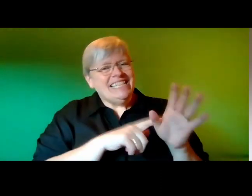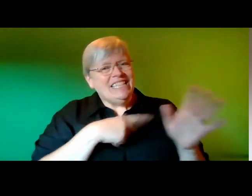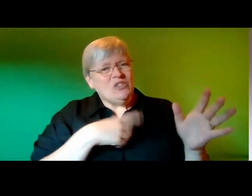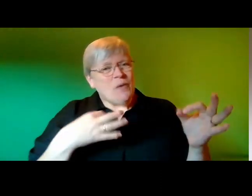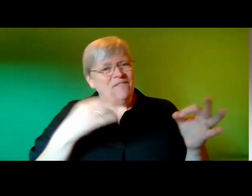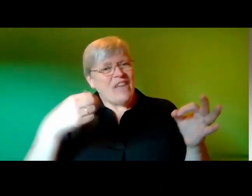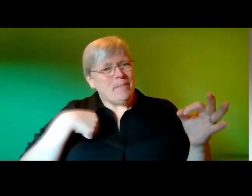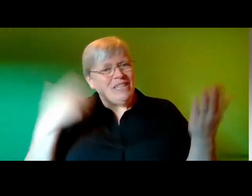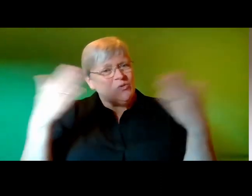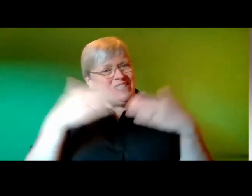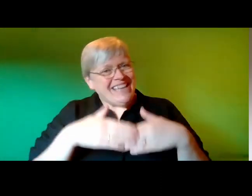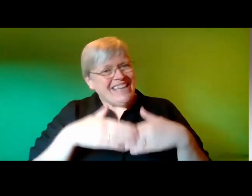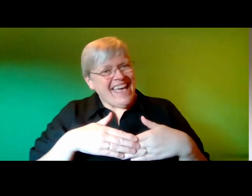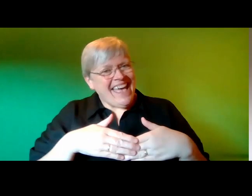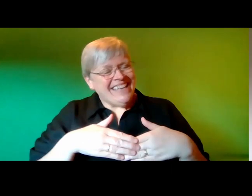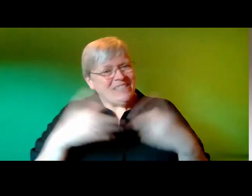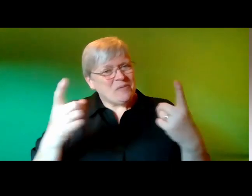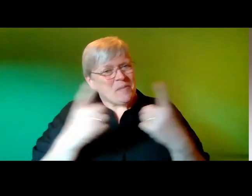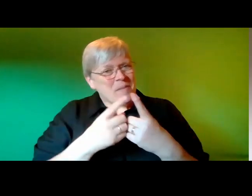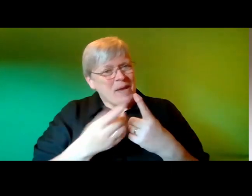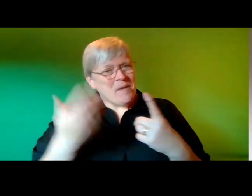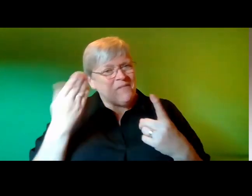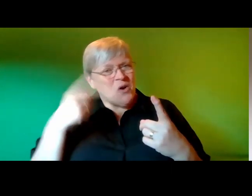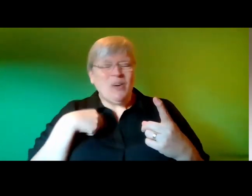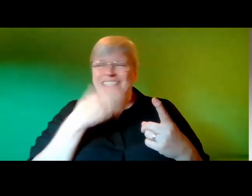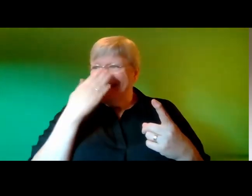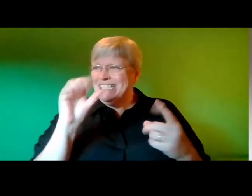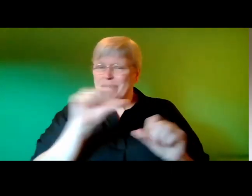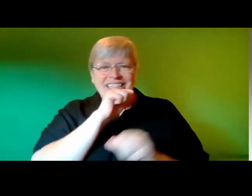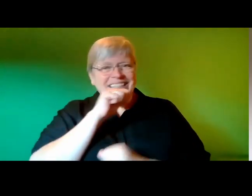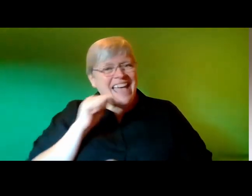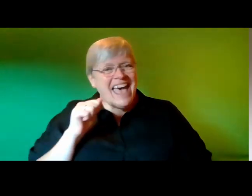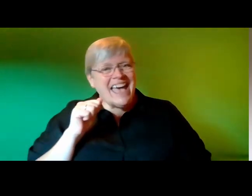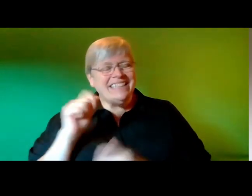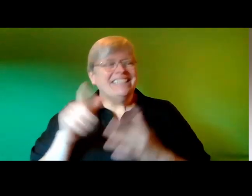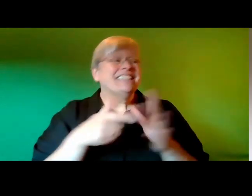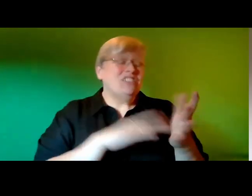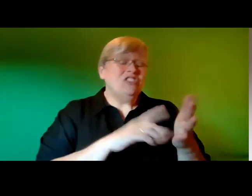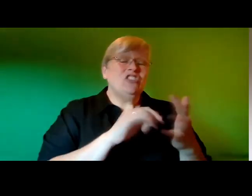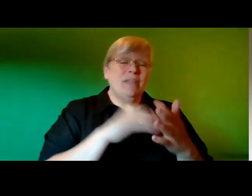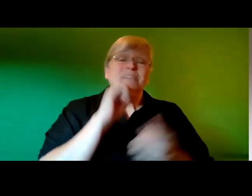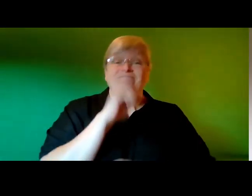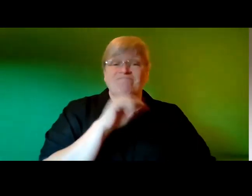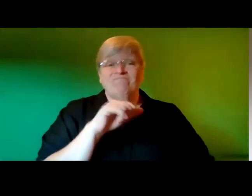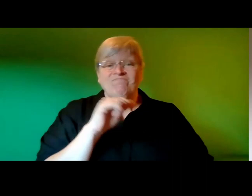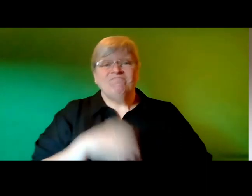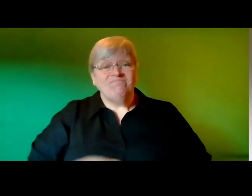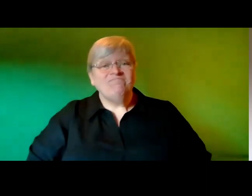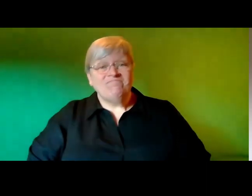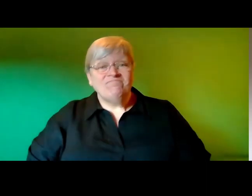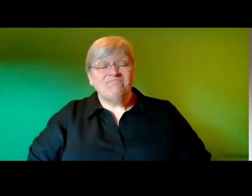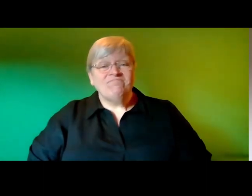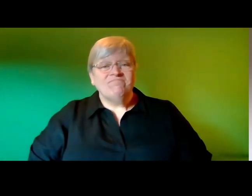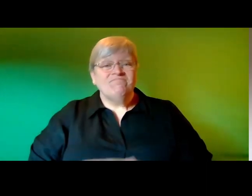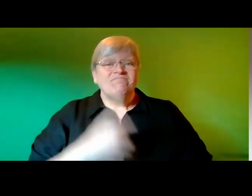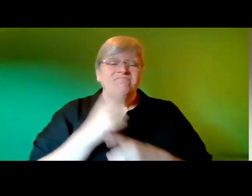tonight you know when we ran into her earlier she seems lovely james chuckles turns to face charlie and starts